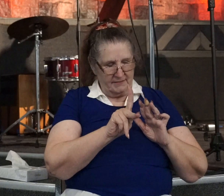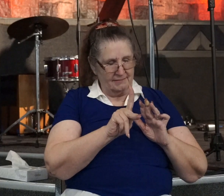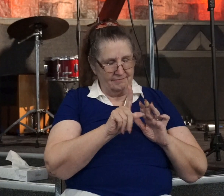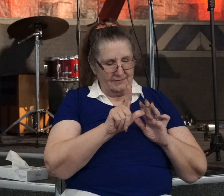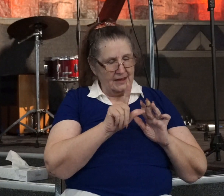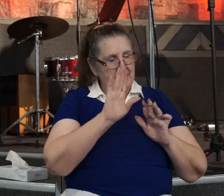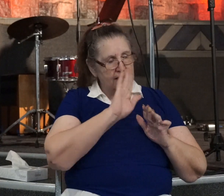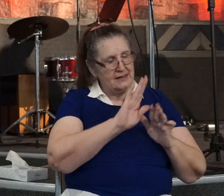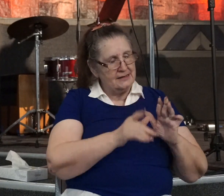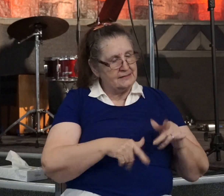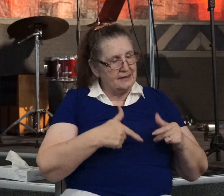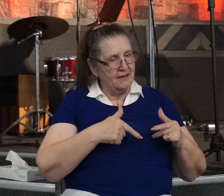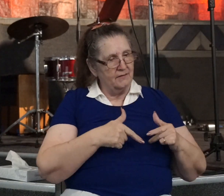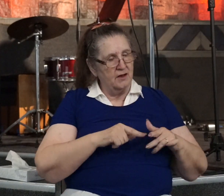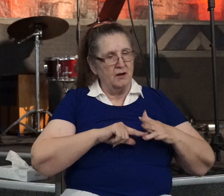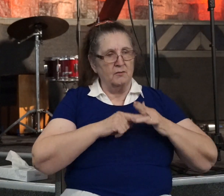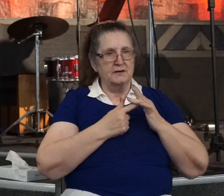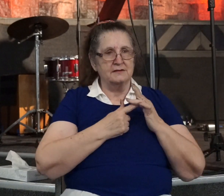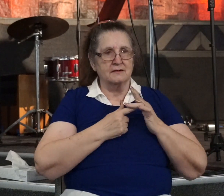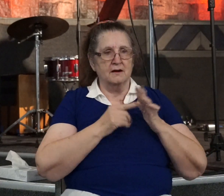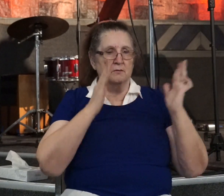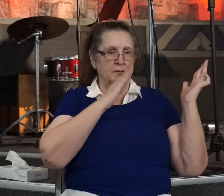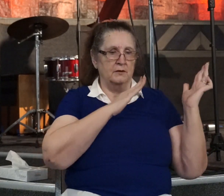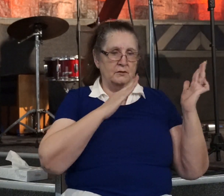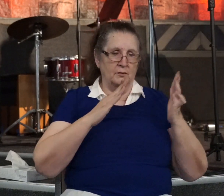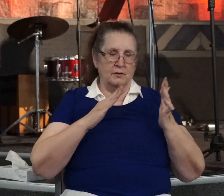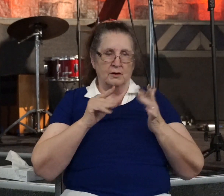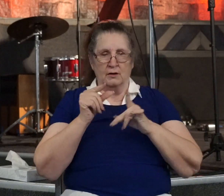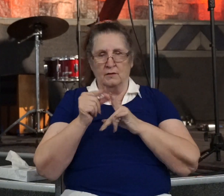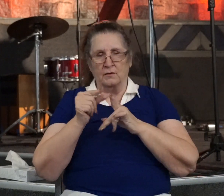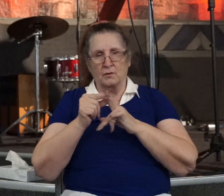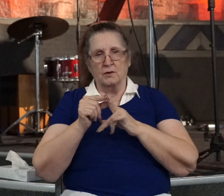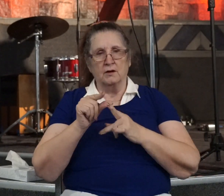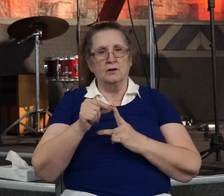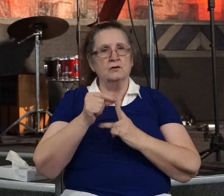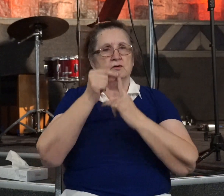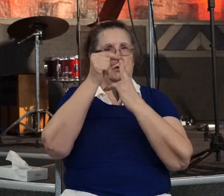But I want to start by drawing your attention to the words chosen and vessel.